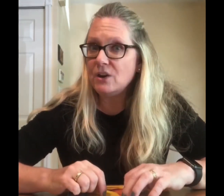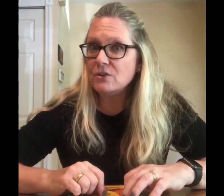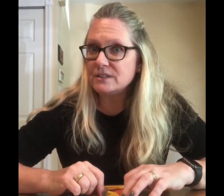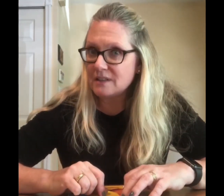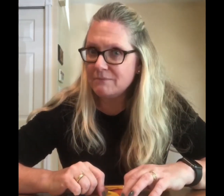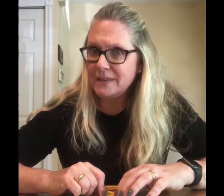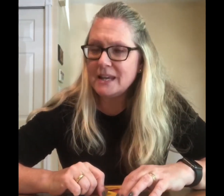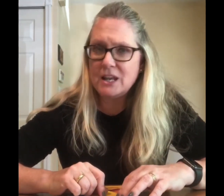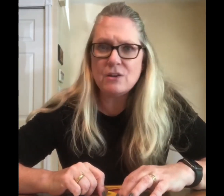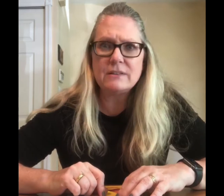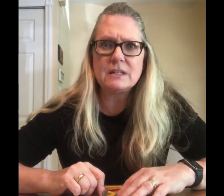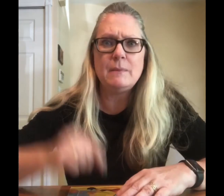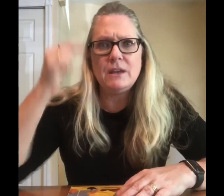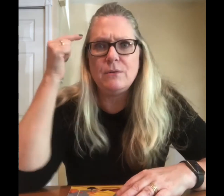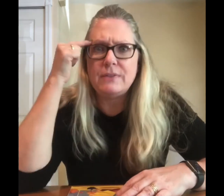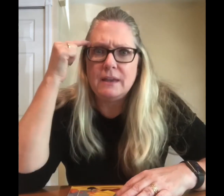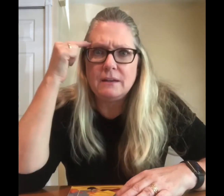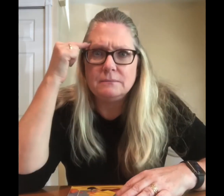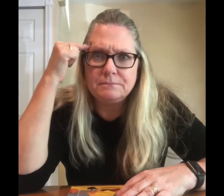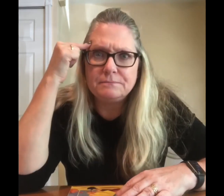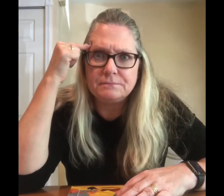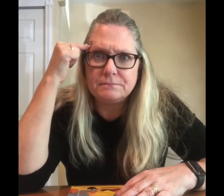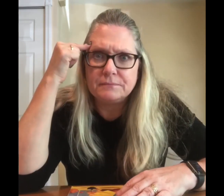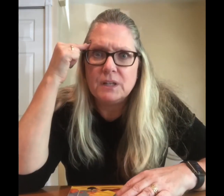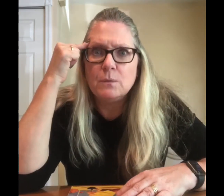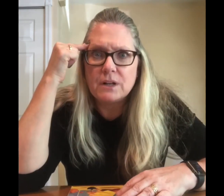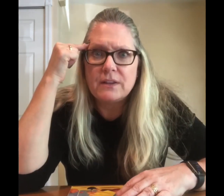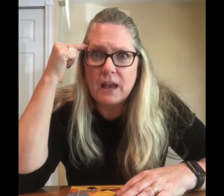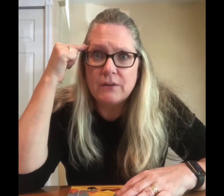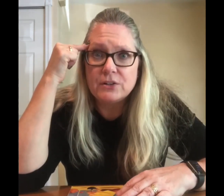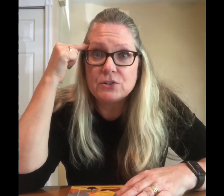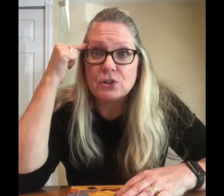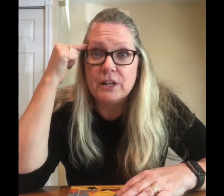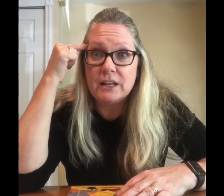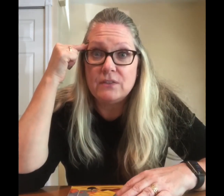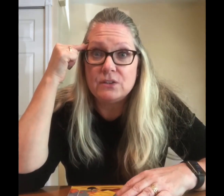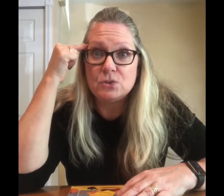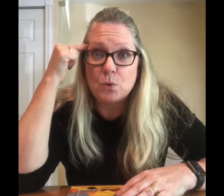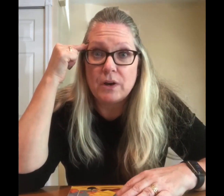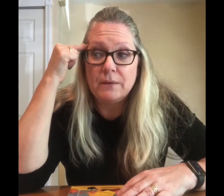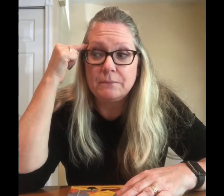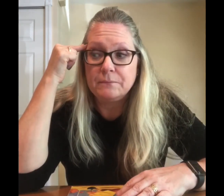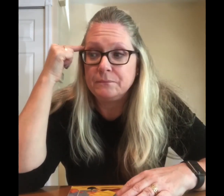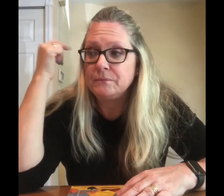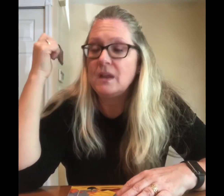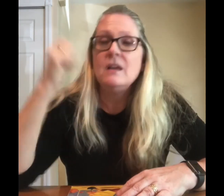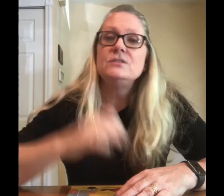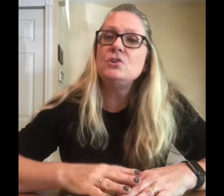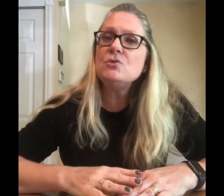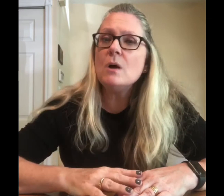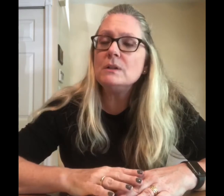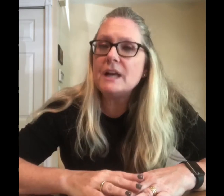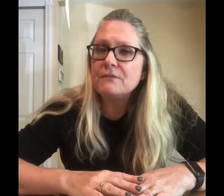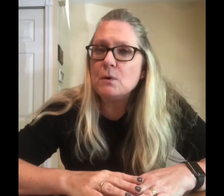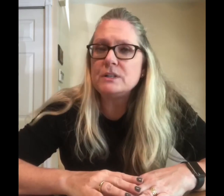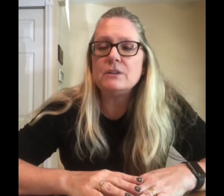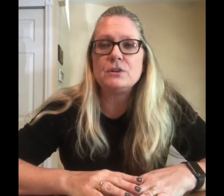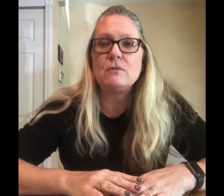something in here that's gonna make you think hmm what are the characters learning in this story? So you know a lot of folktales already.